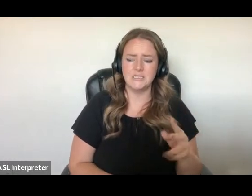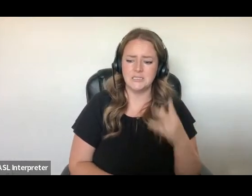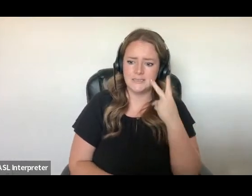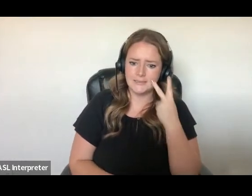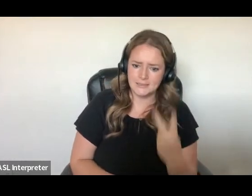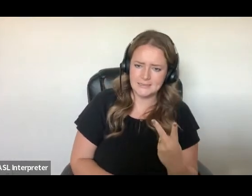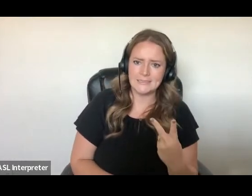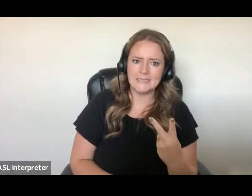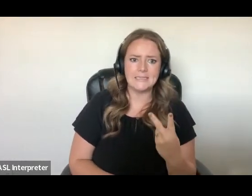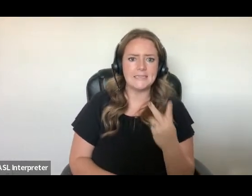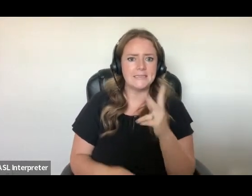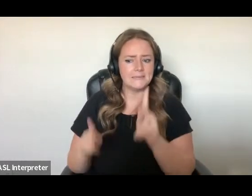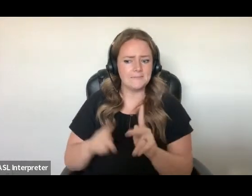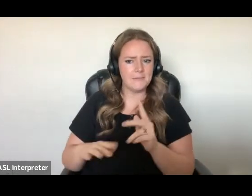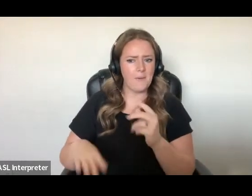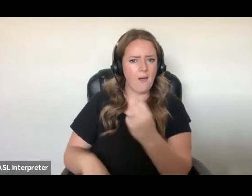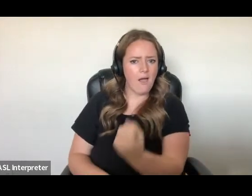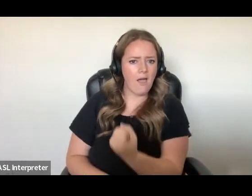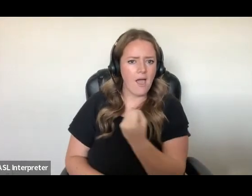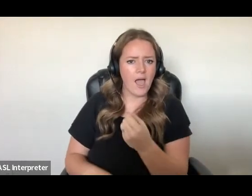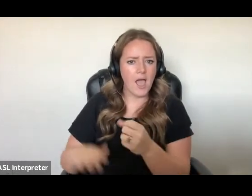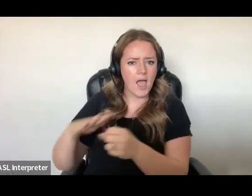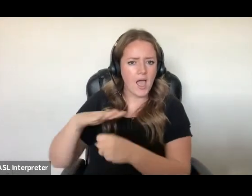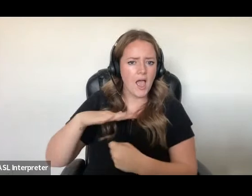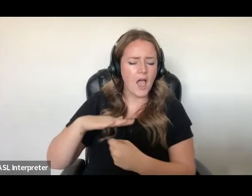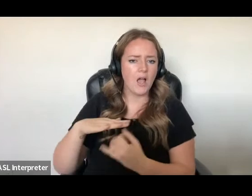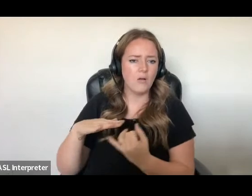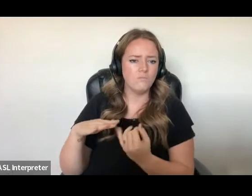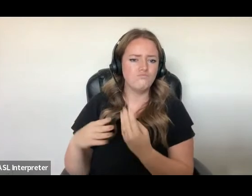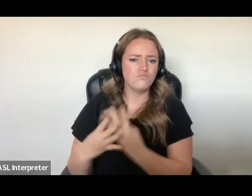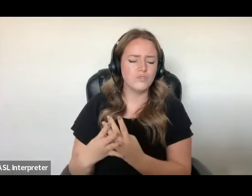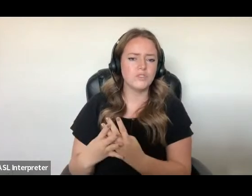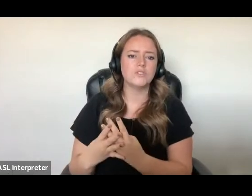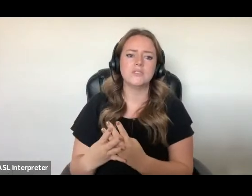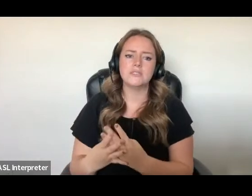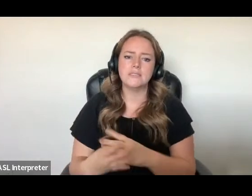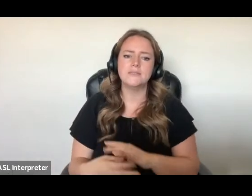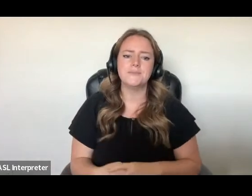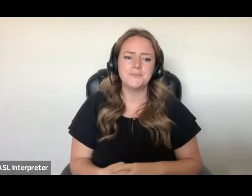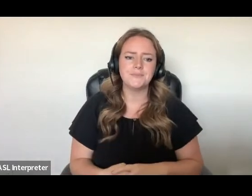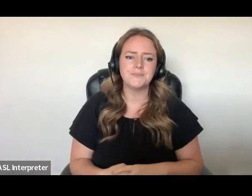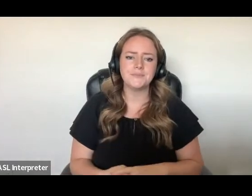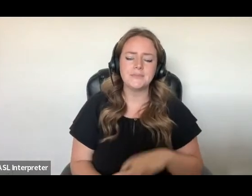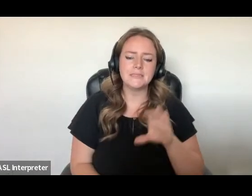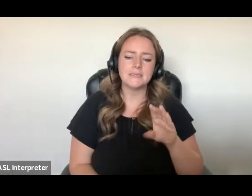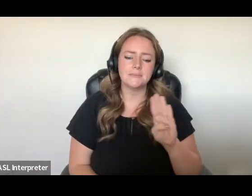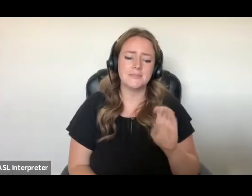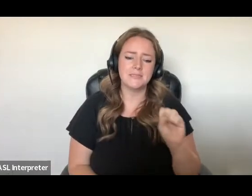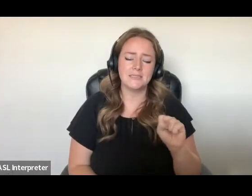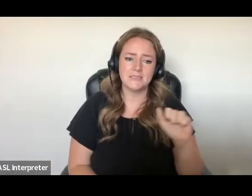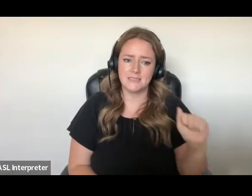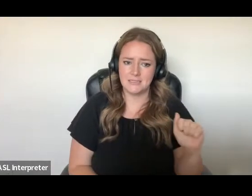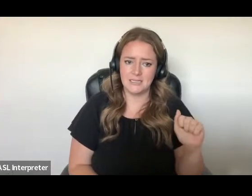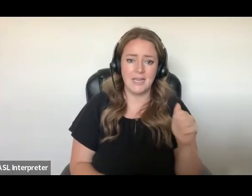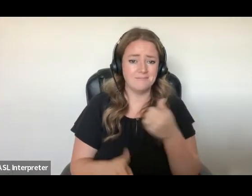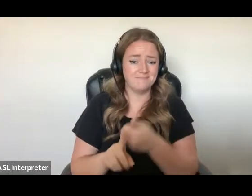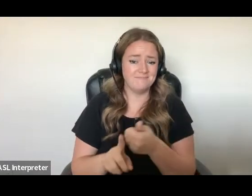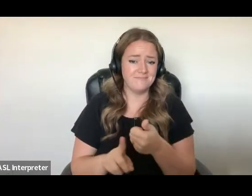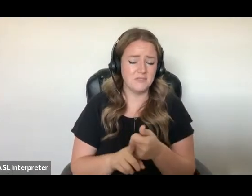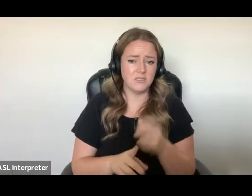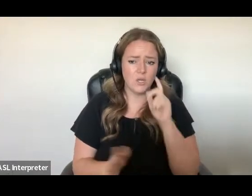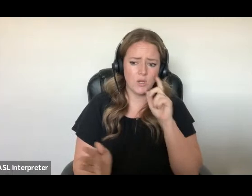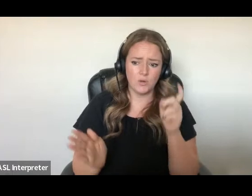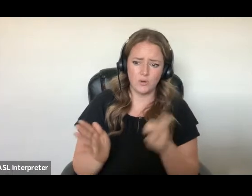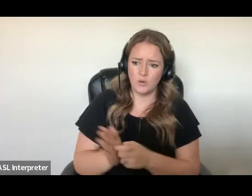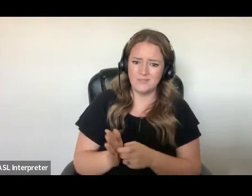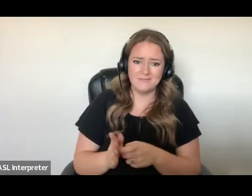mental health treatment and care services in provincial correctional institutions. CBSA itself has previously noted its inability